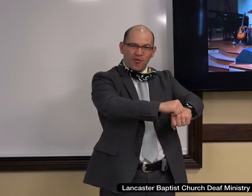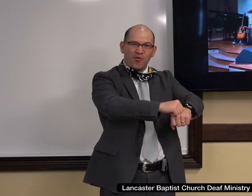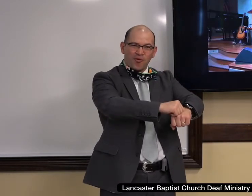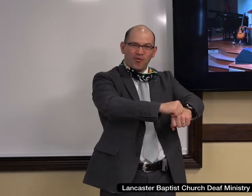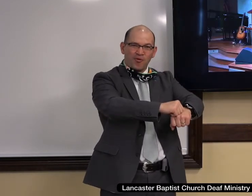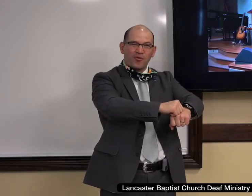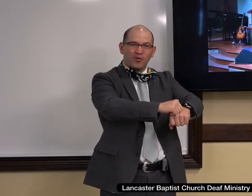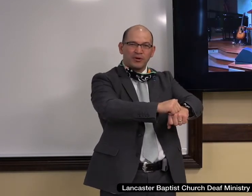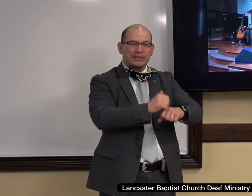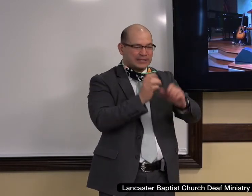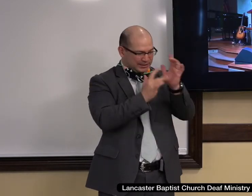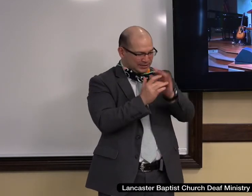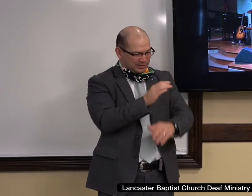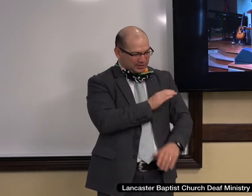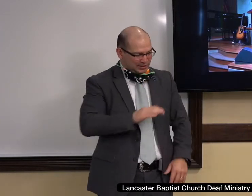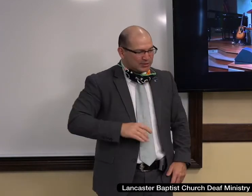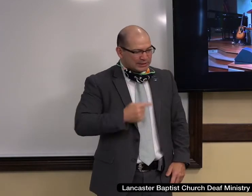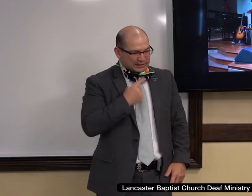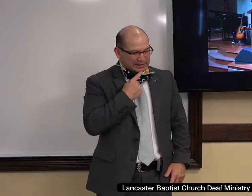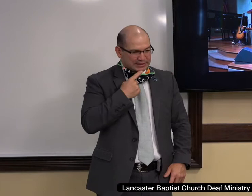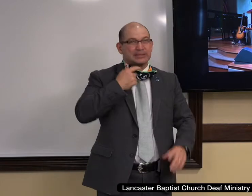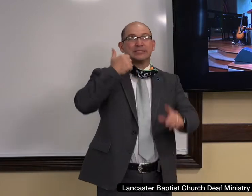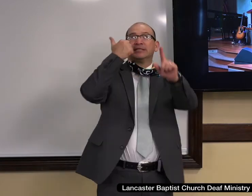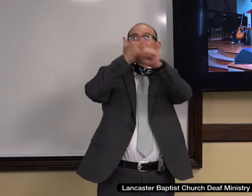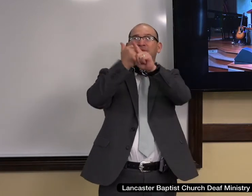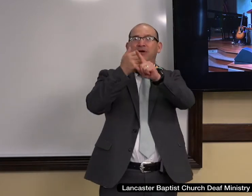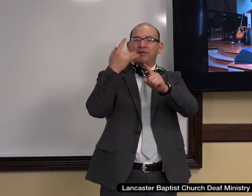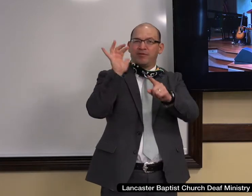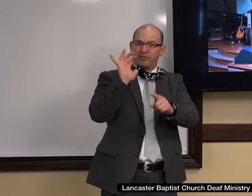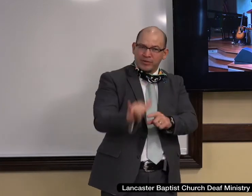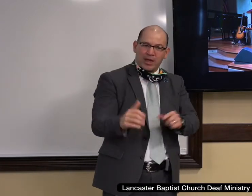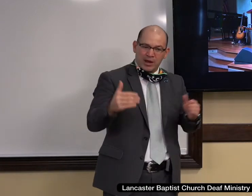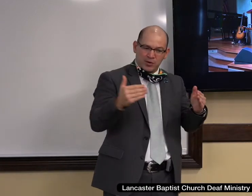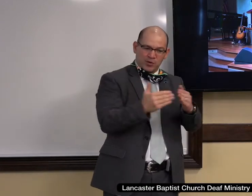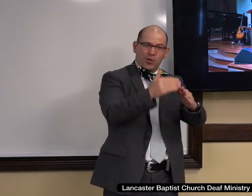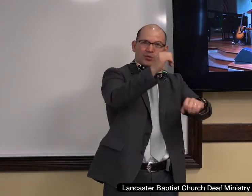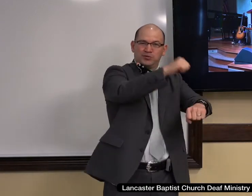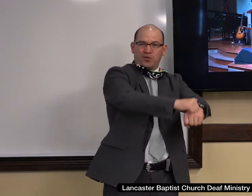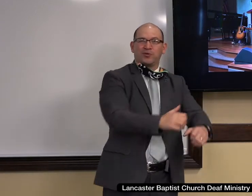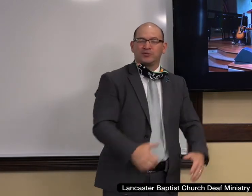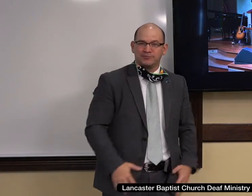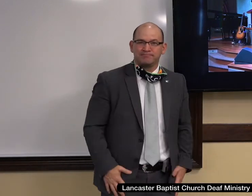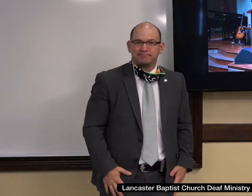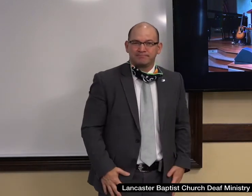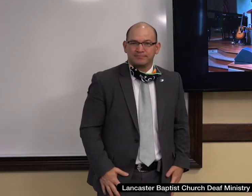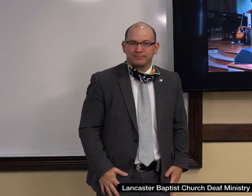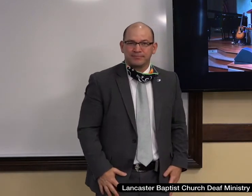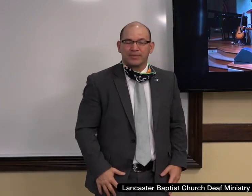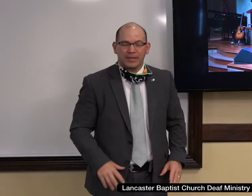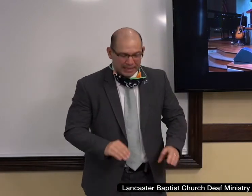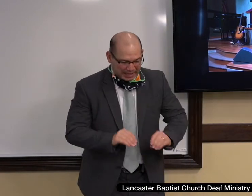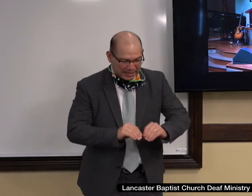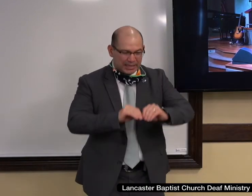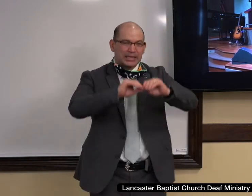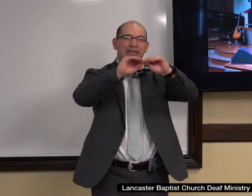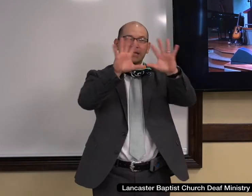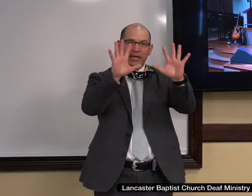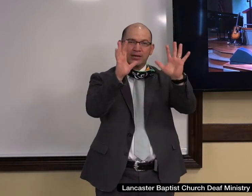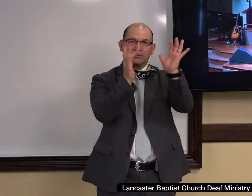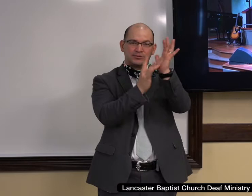Christ. And so we see that there is this revelation of the stone and it is clearly Jesus Christ